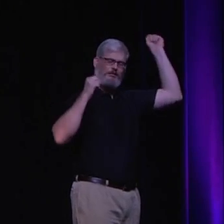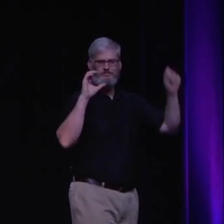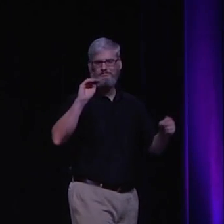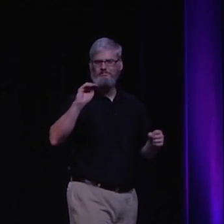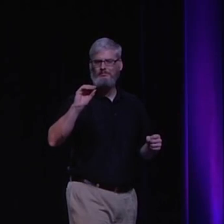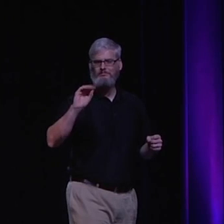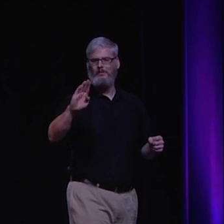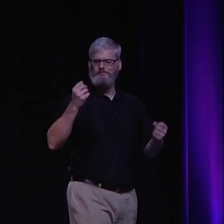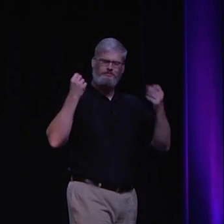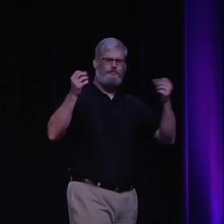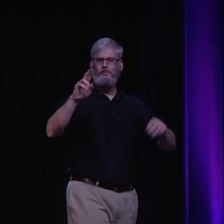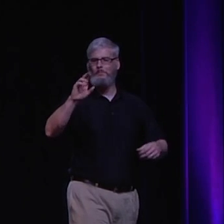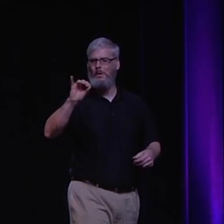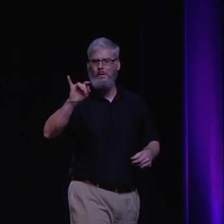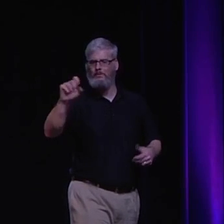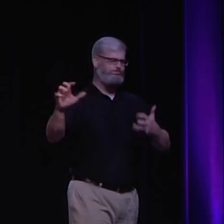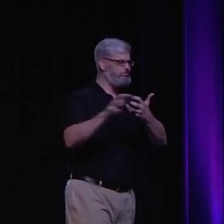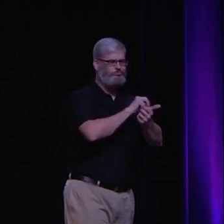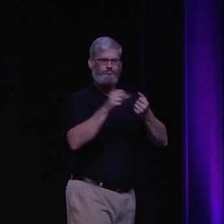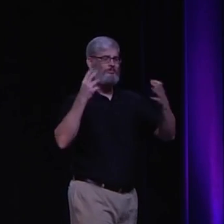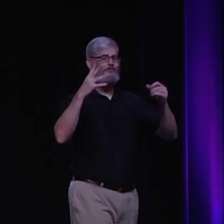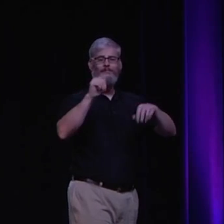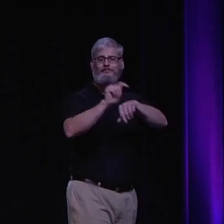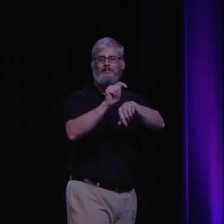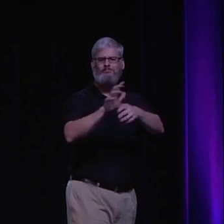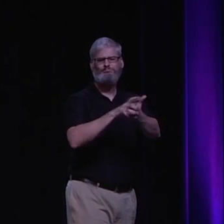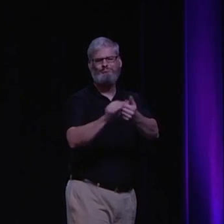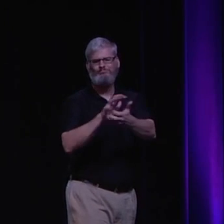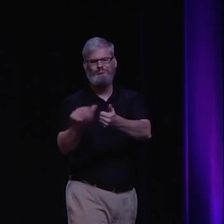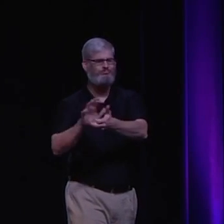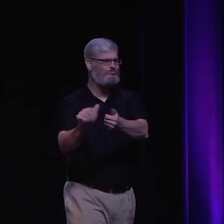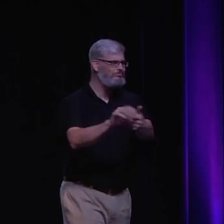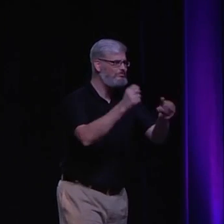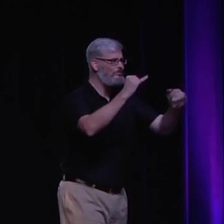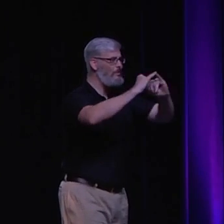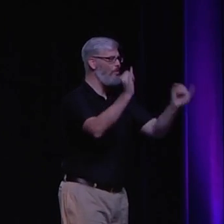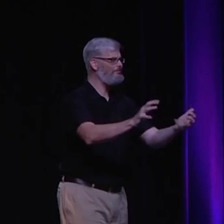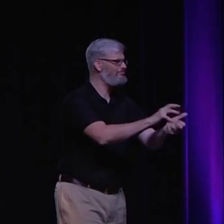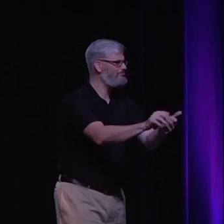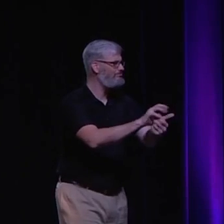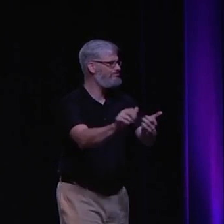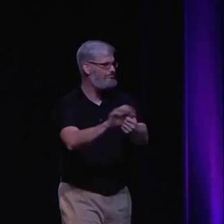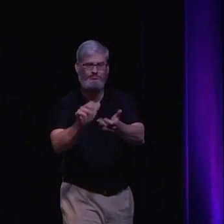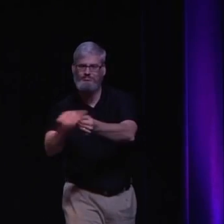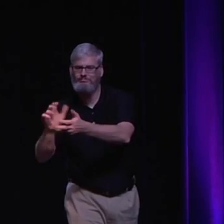Unfortunately, Christians are a violent group as well. There was a lot of riots, a lot of mobs, they destroyed a lot of temples,